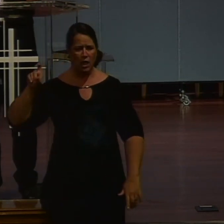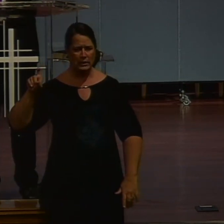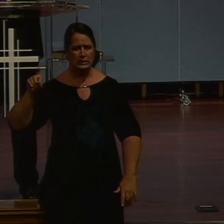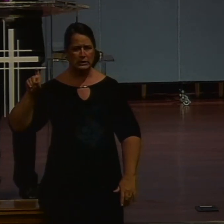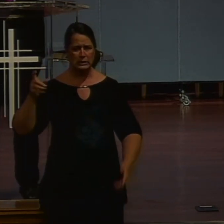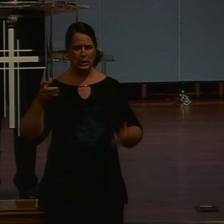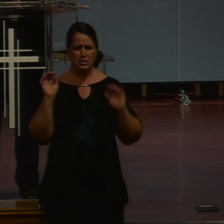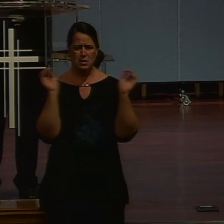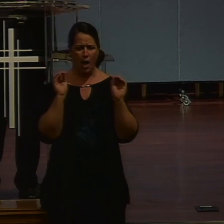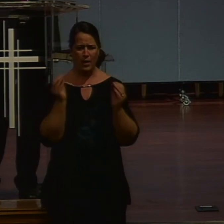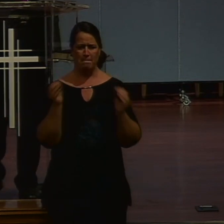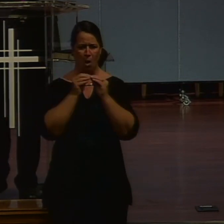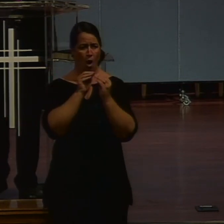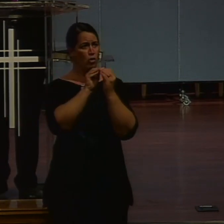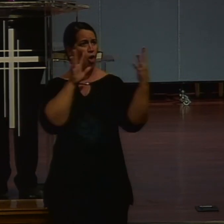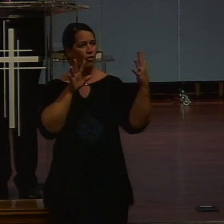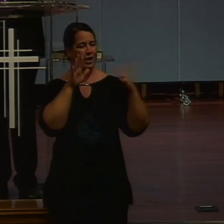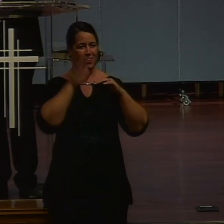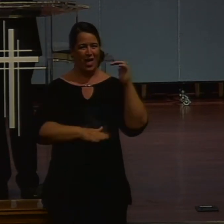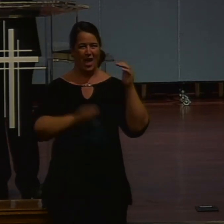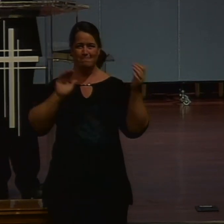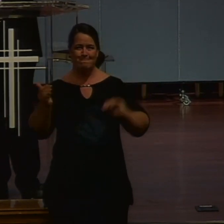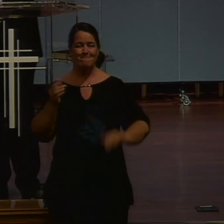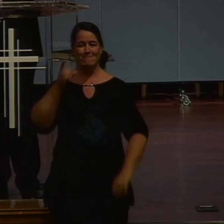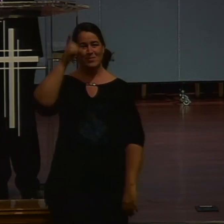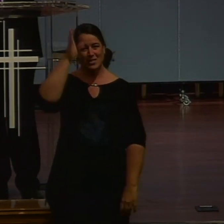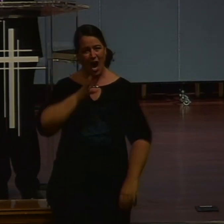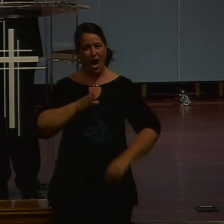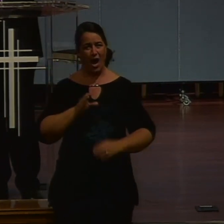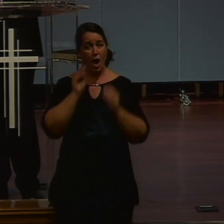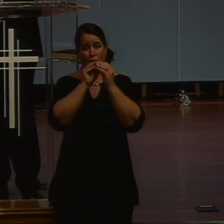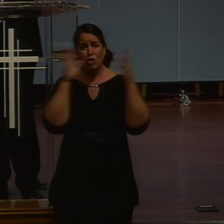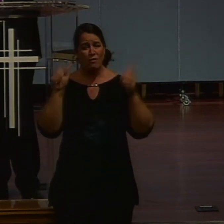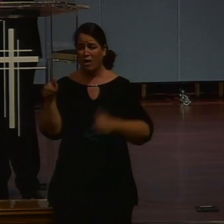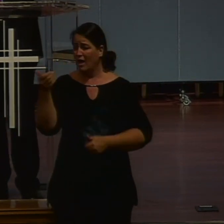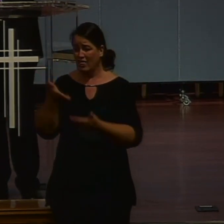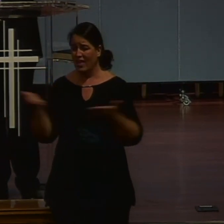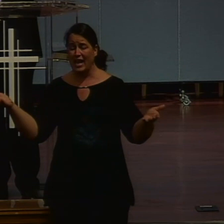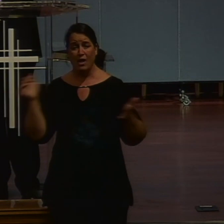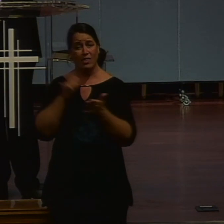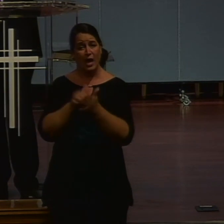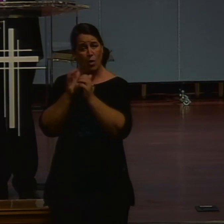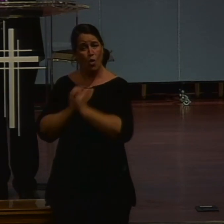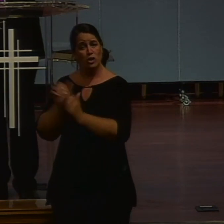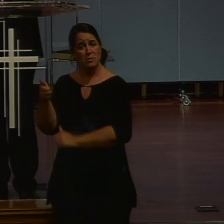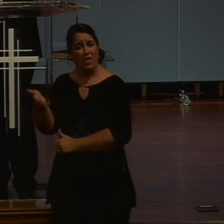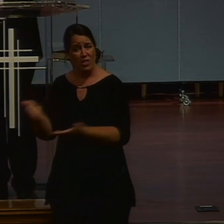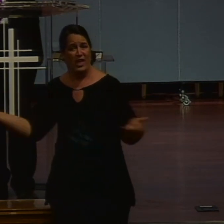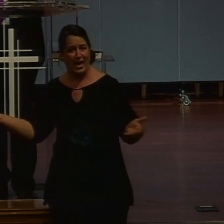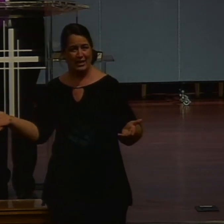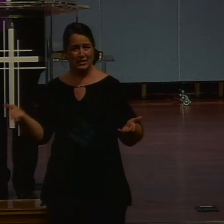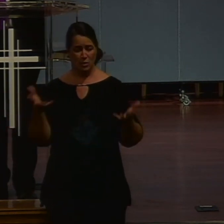regard. Why? There is nothing. More glorious. Than our God. And glory. For anything else. Is idolatry. A